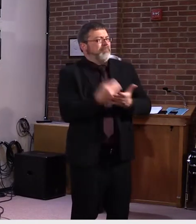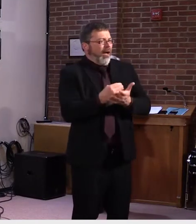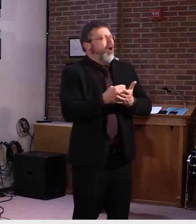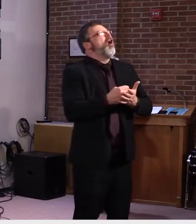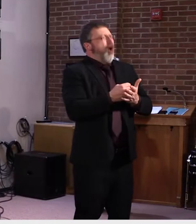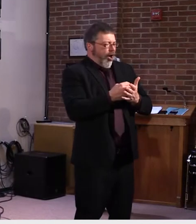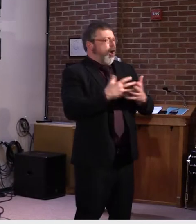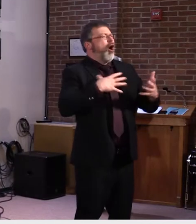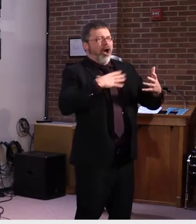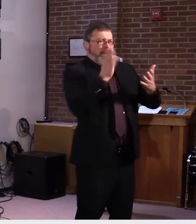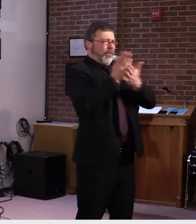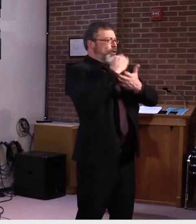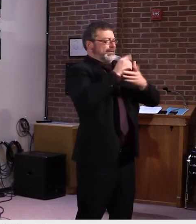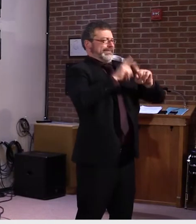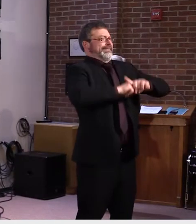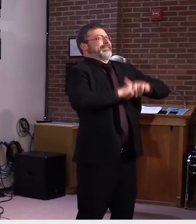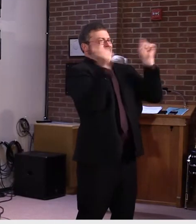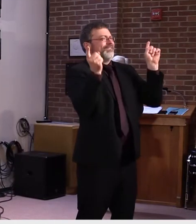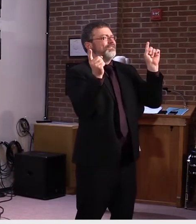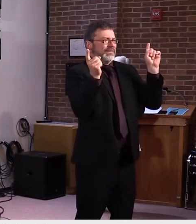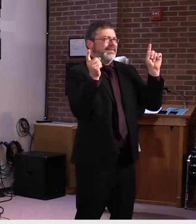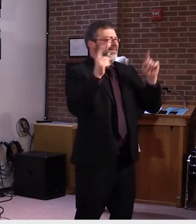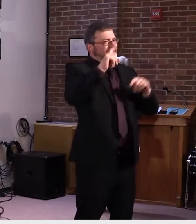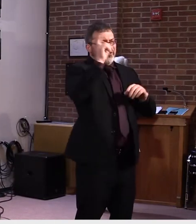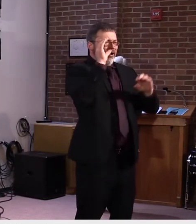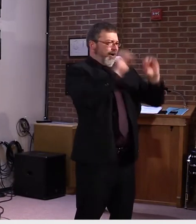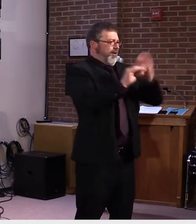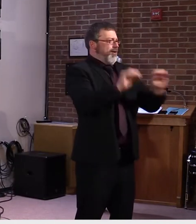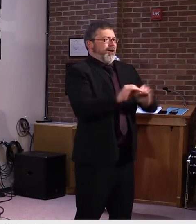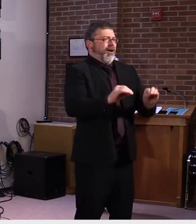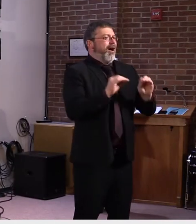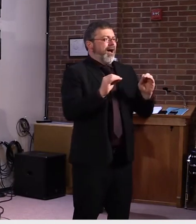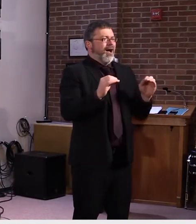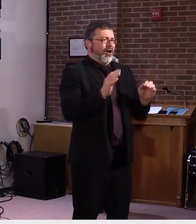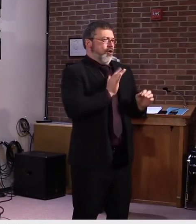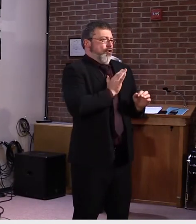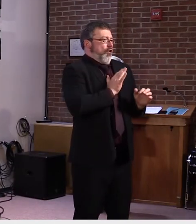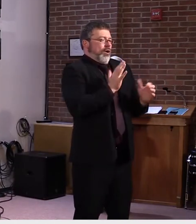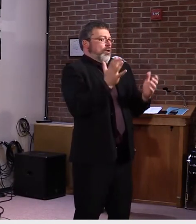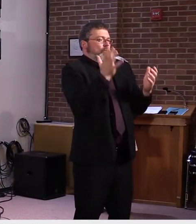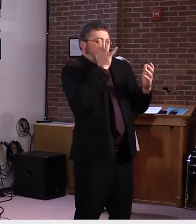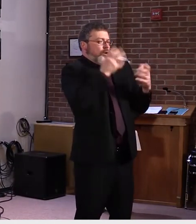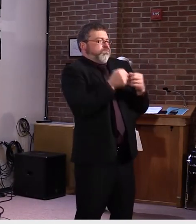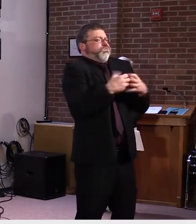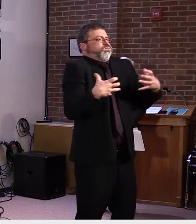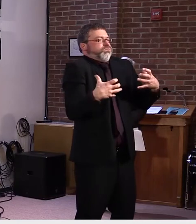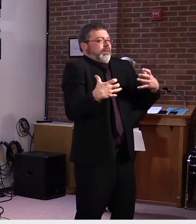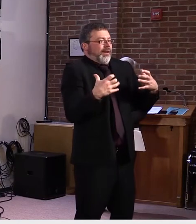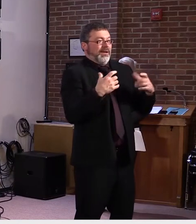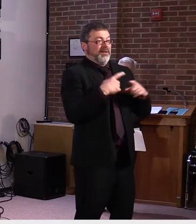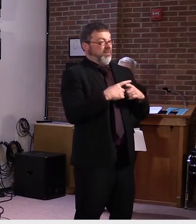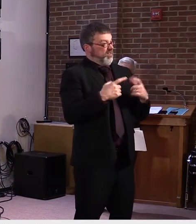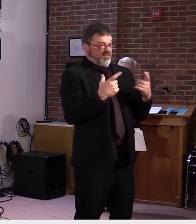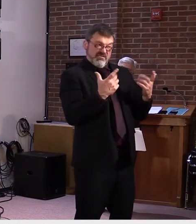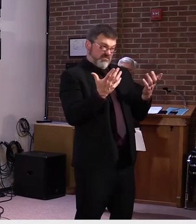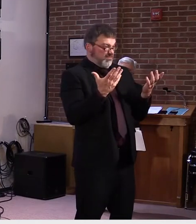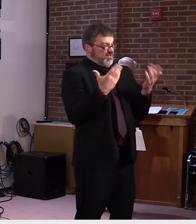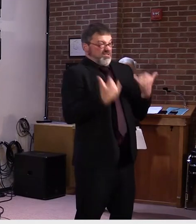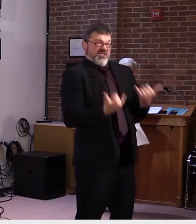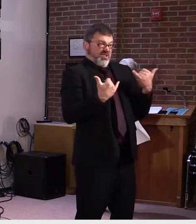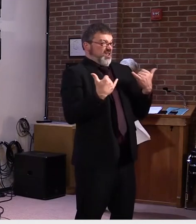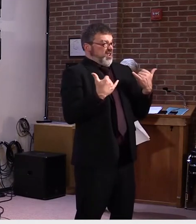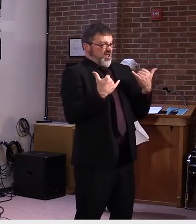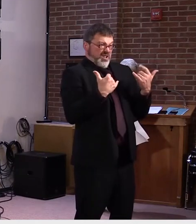infrastructure improvements and so forth, and doing more of everything. But the reality is, this is what we go through every budget